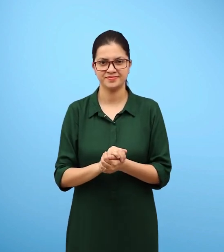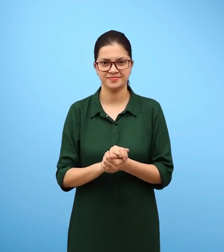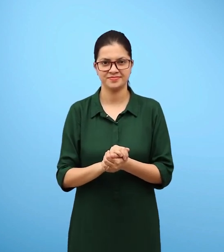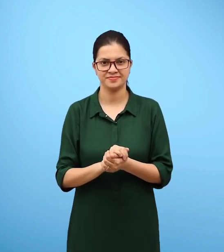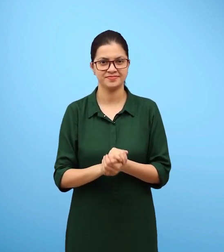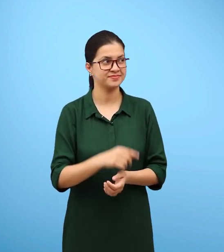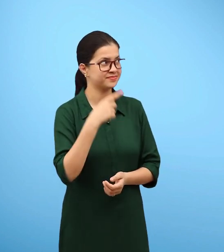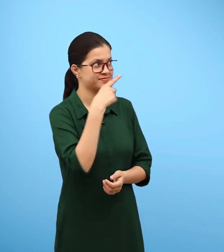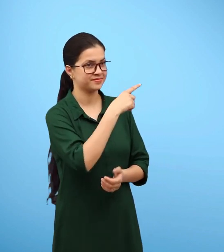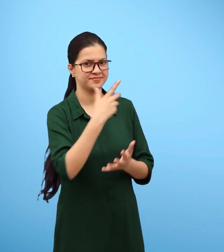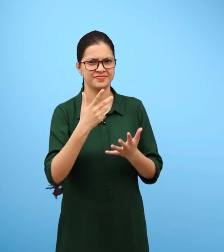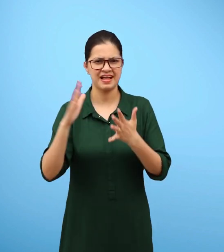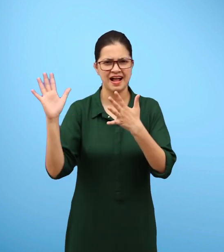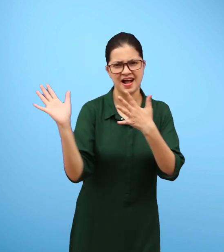Composition of air